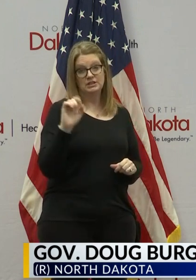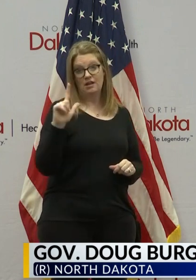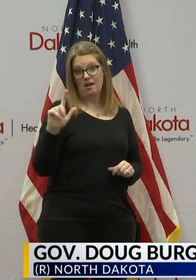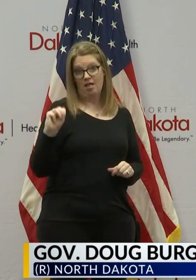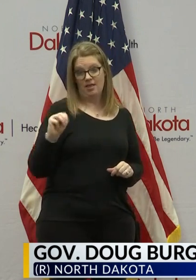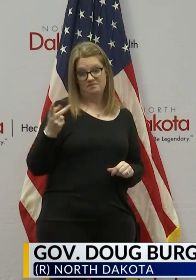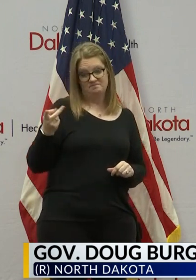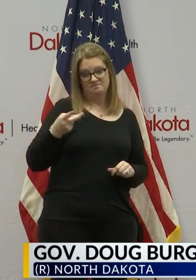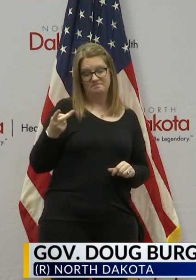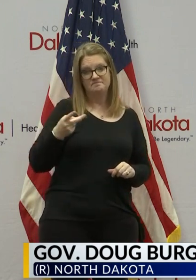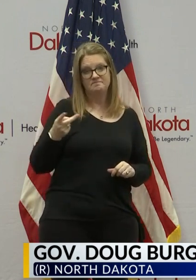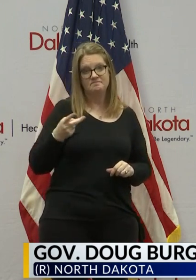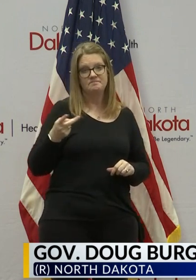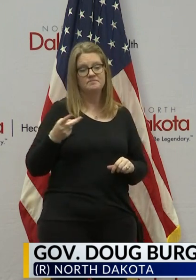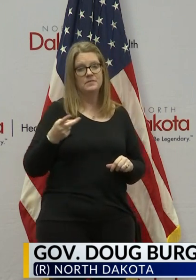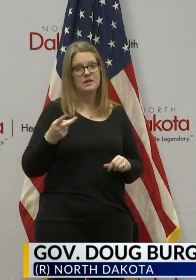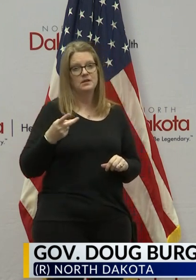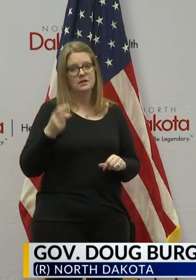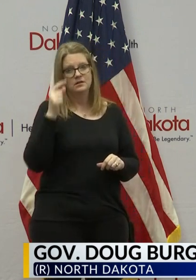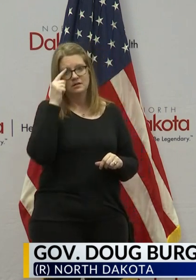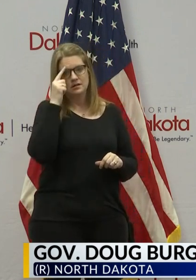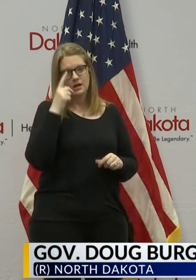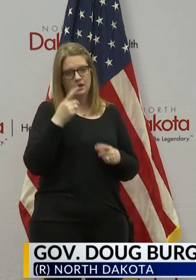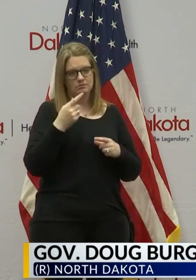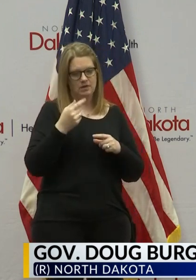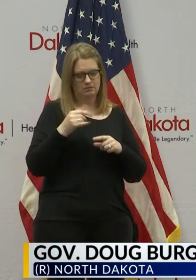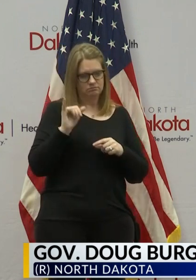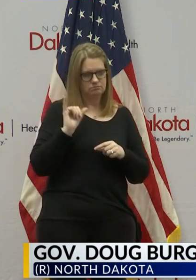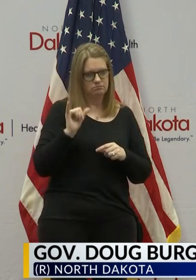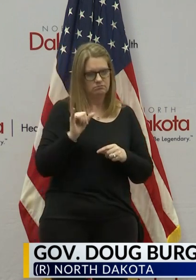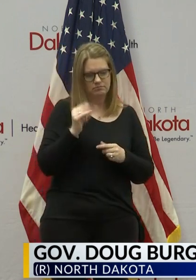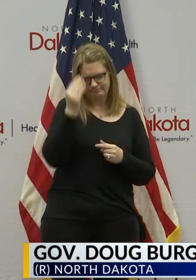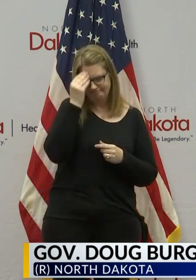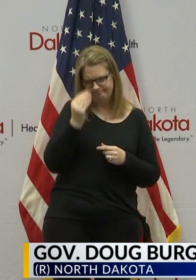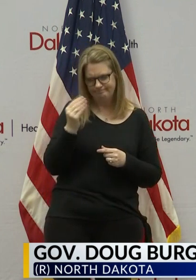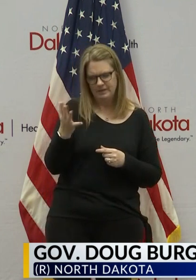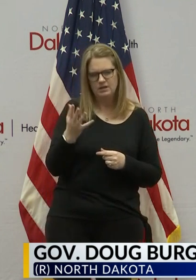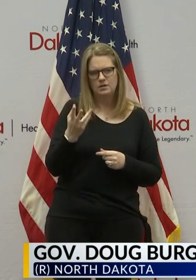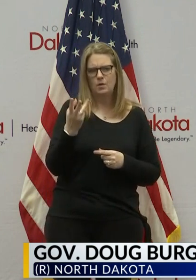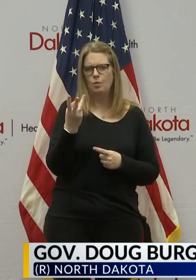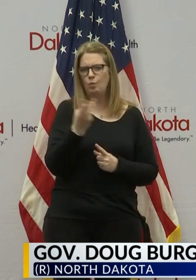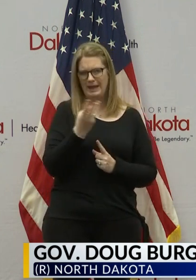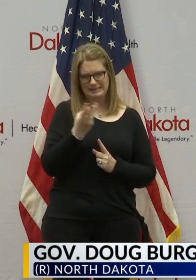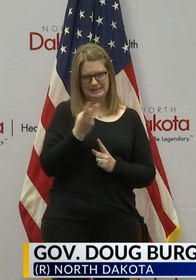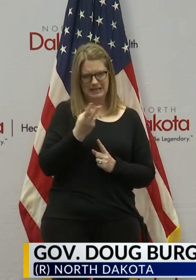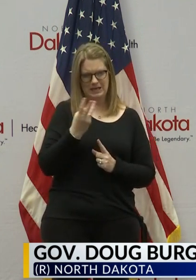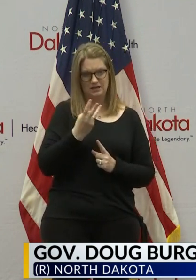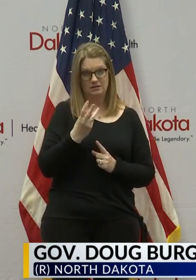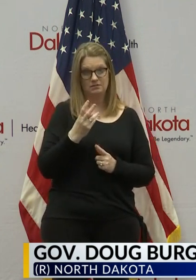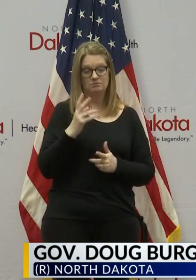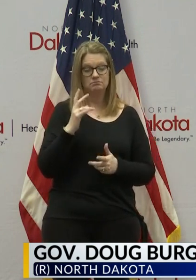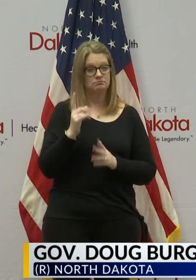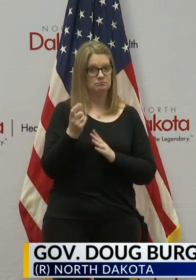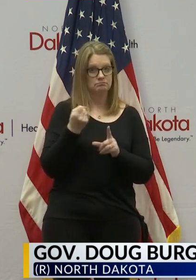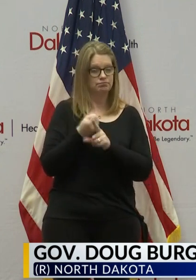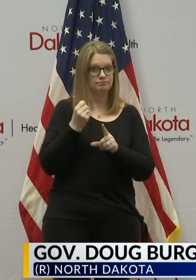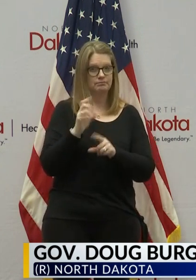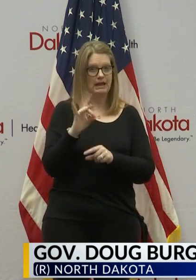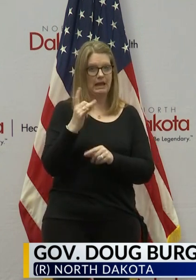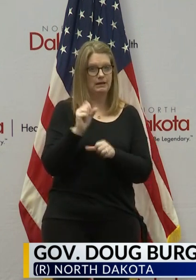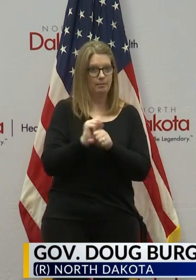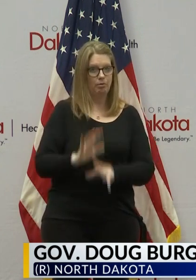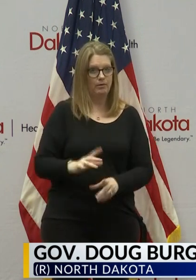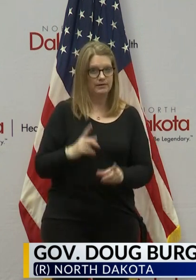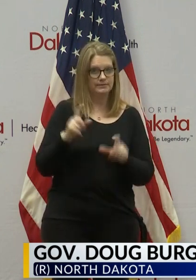found out on Tuesday or Wednesday I guess it was that they had eight employees who tested positive